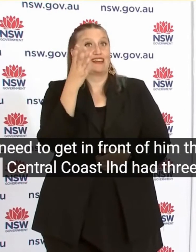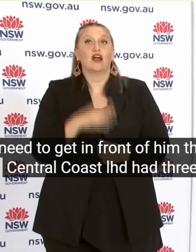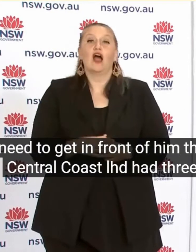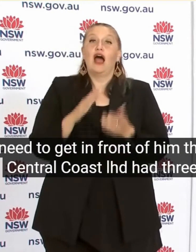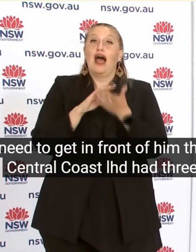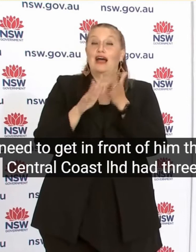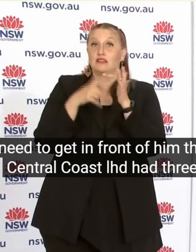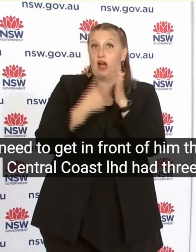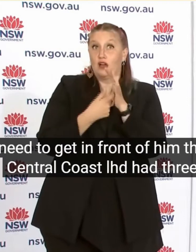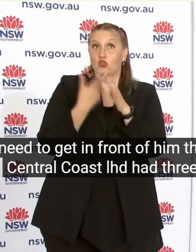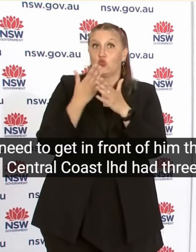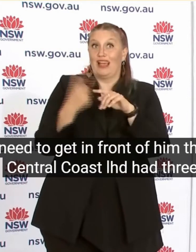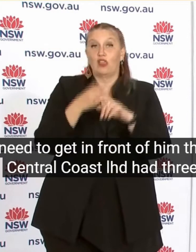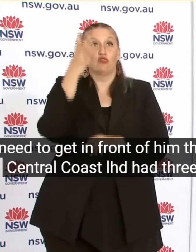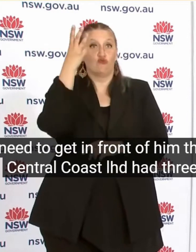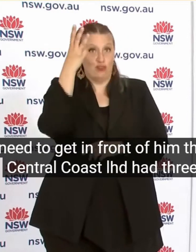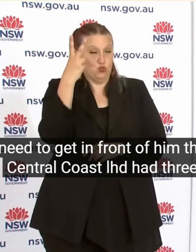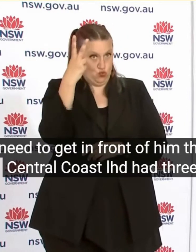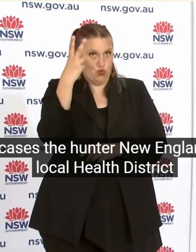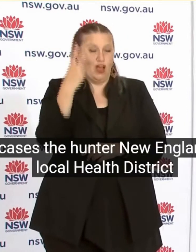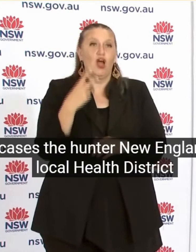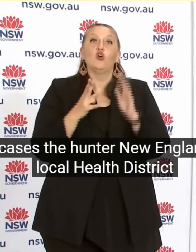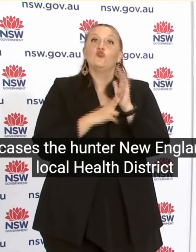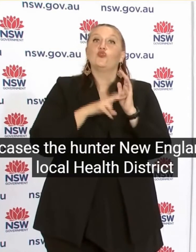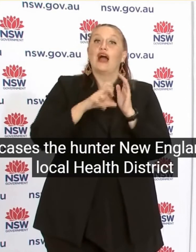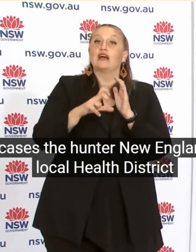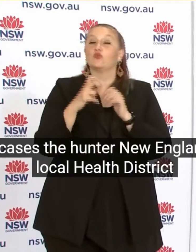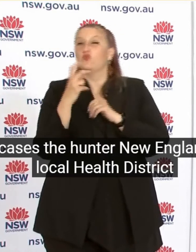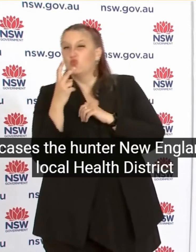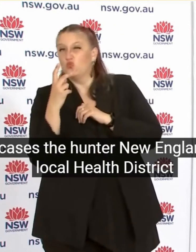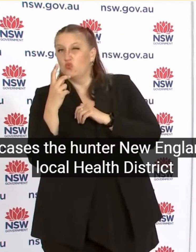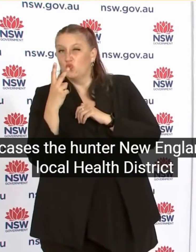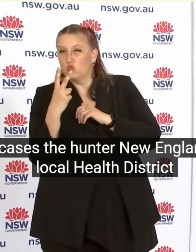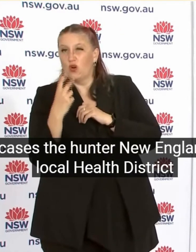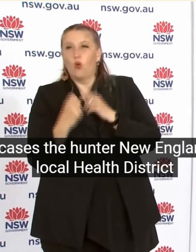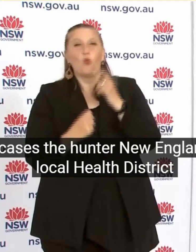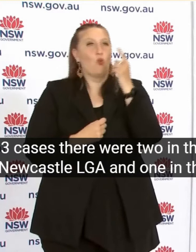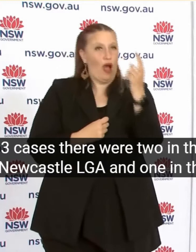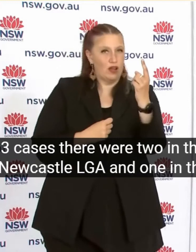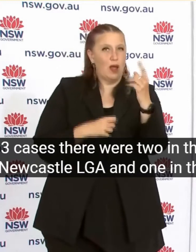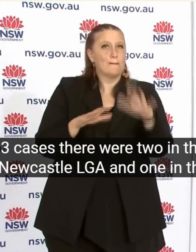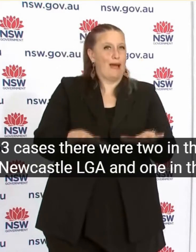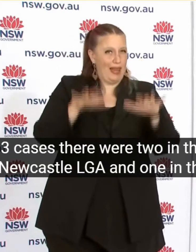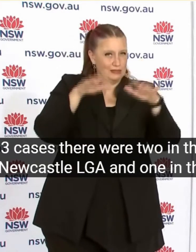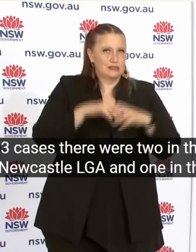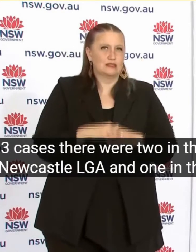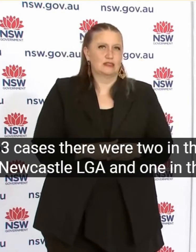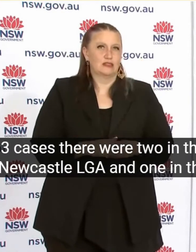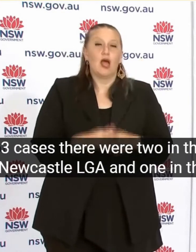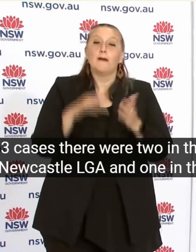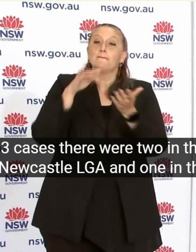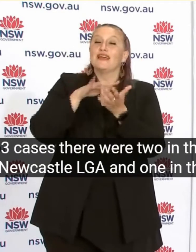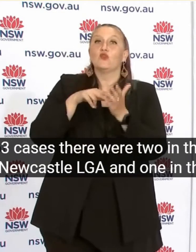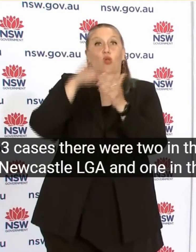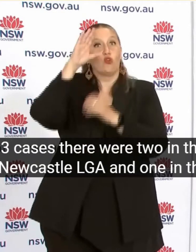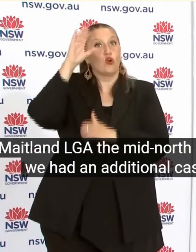District Three Cases There Were Two In The New Castle LGA And One In The Mid North Coast We Had An Additional Case Overnight